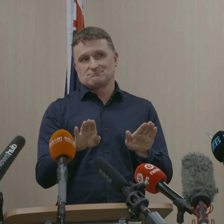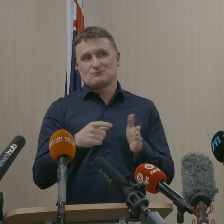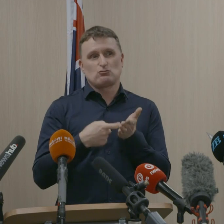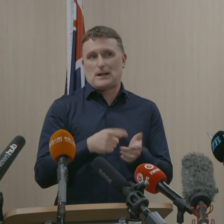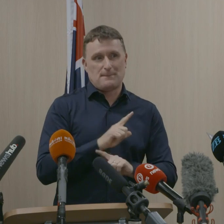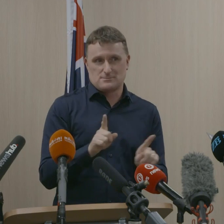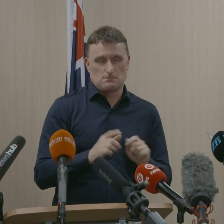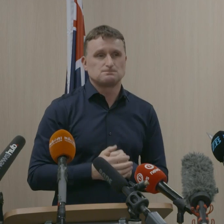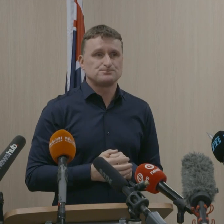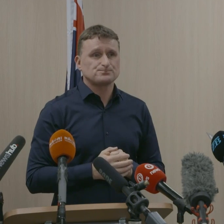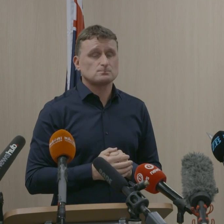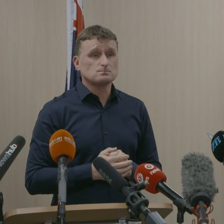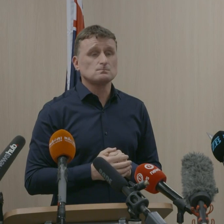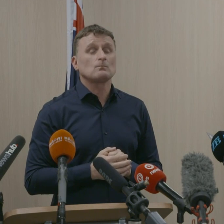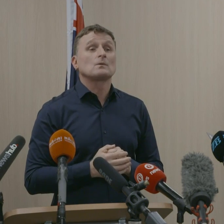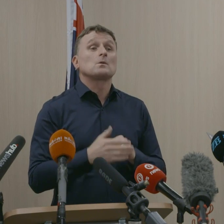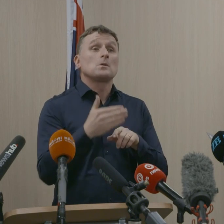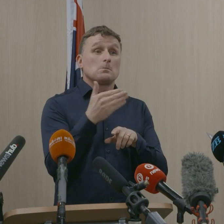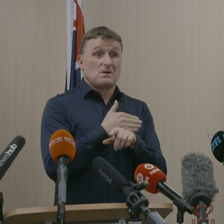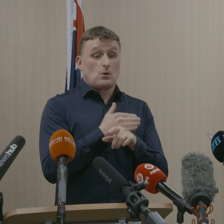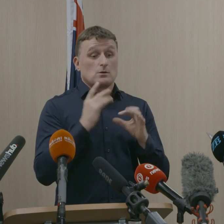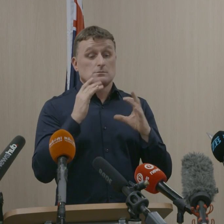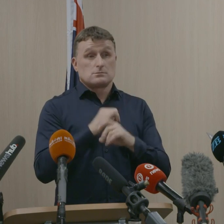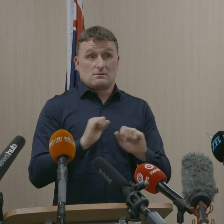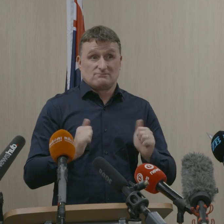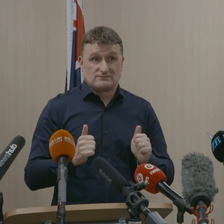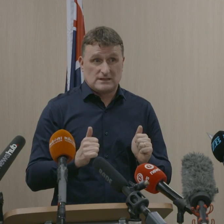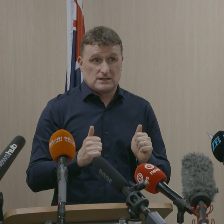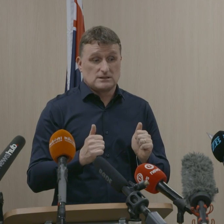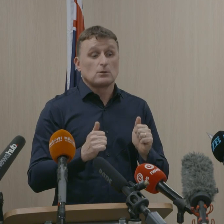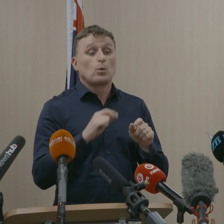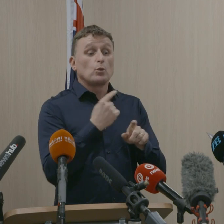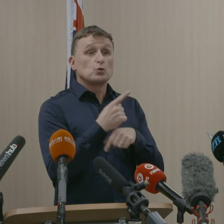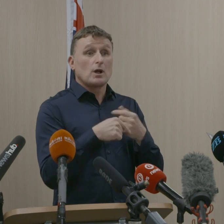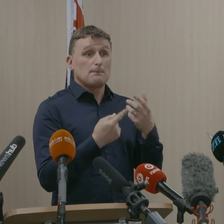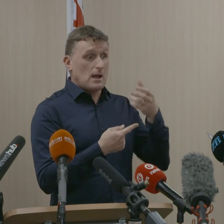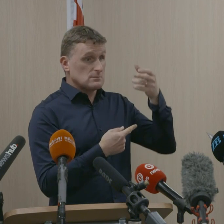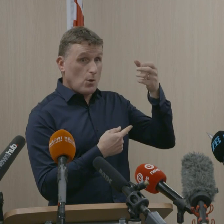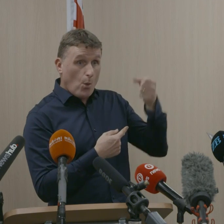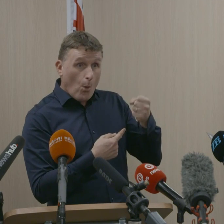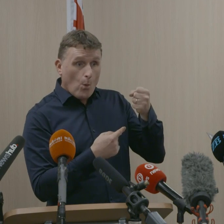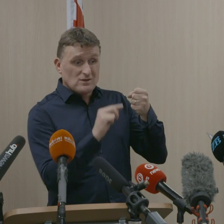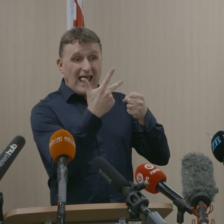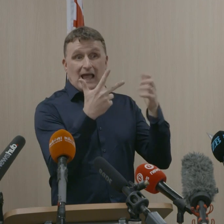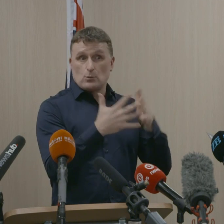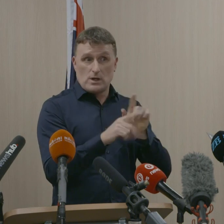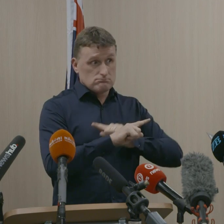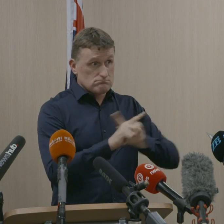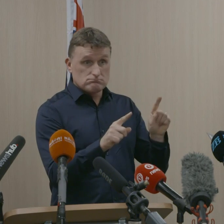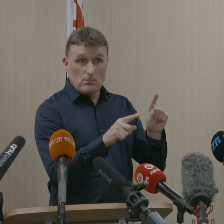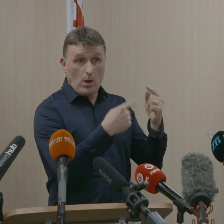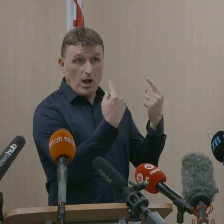Before I wrap up, I do want to speak briefly to what we'll be looking for when we come to reassess the suspension in eight weeks' time.